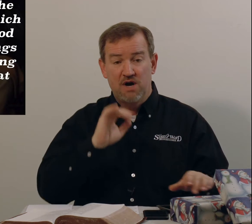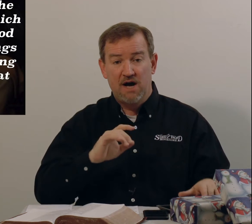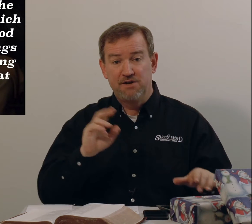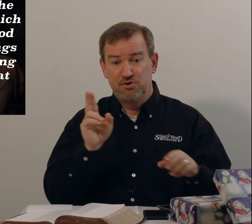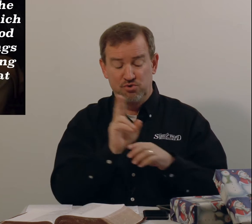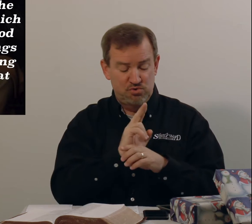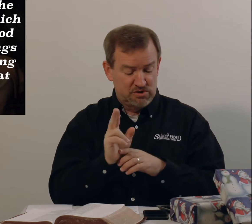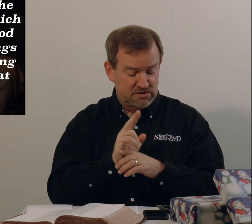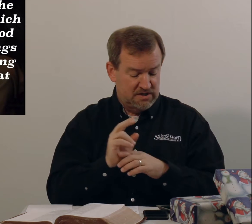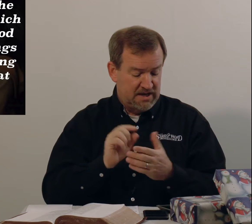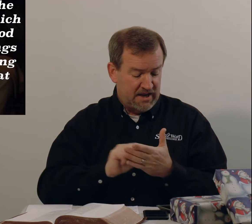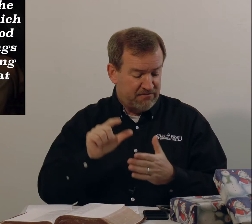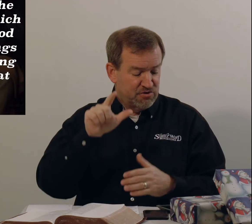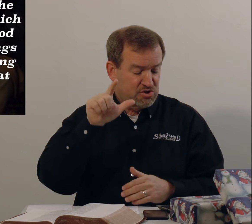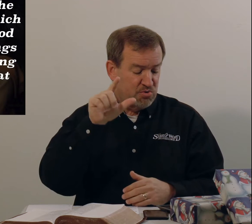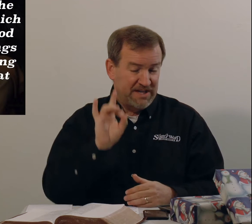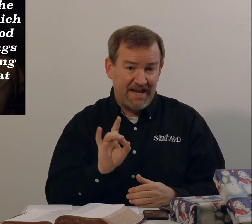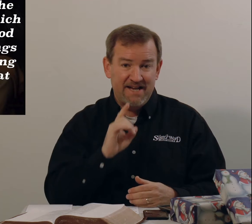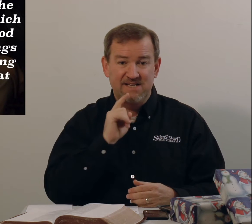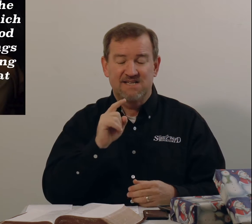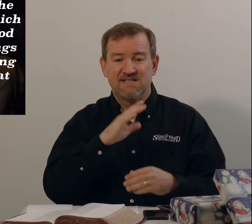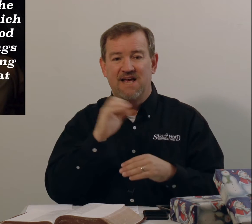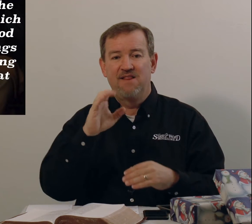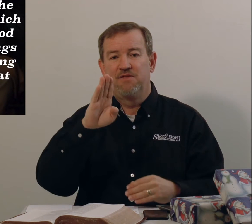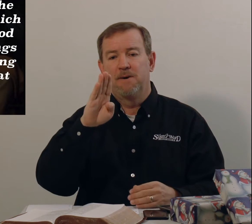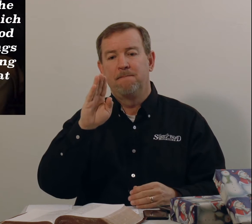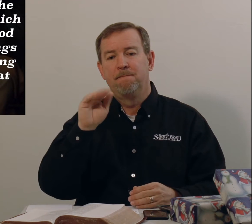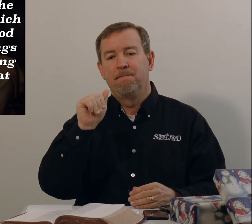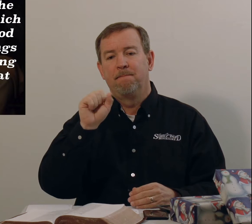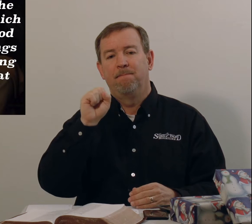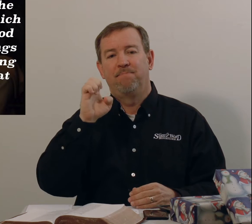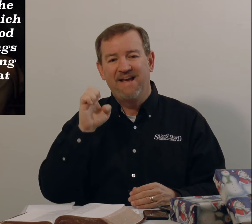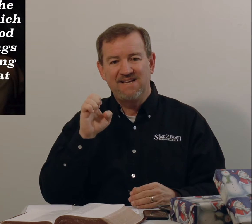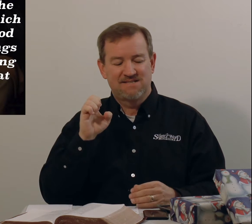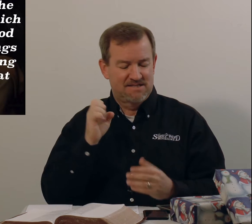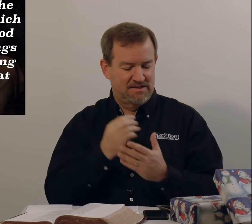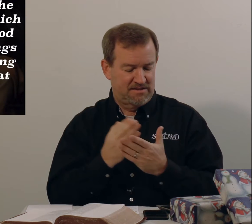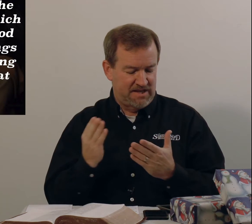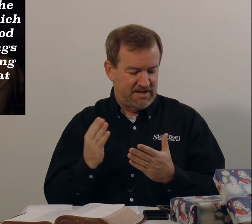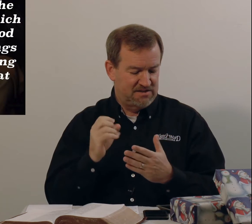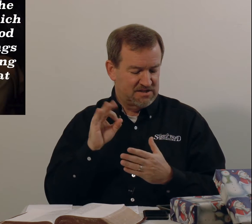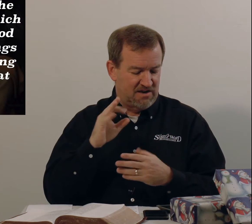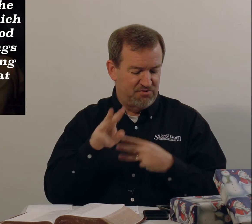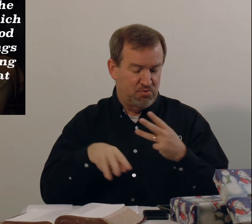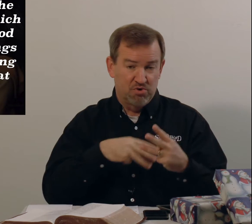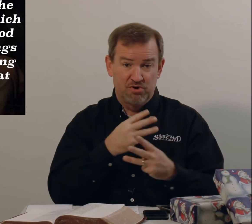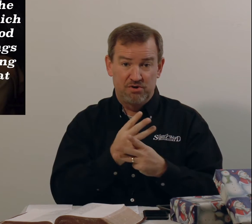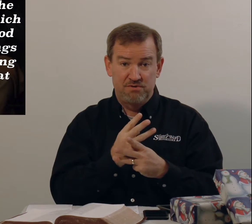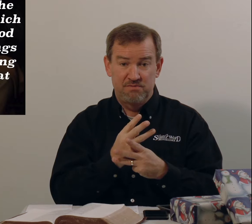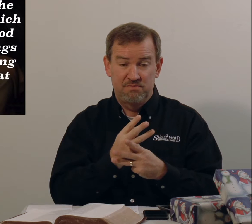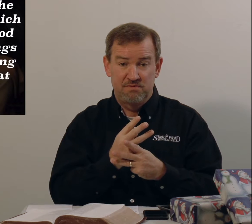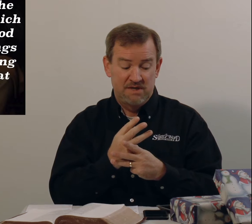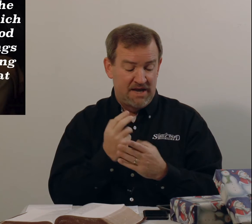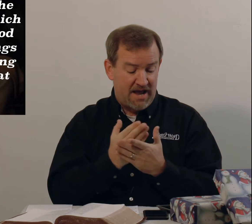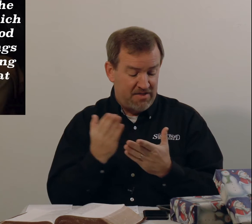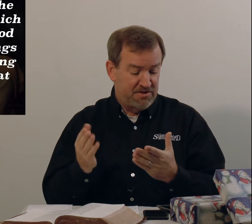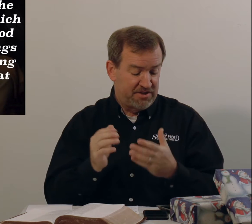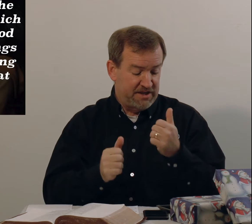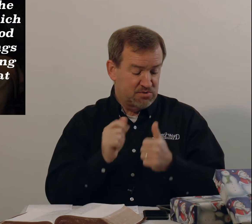God uses. In verse 28, he says, and the base things of the world and the things